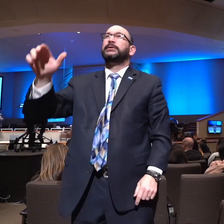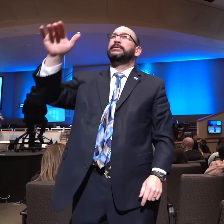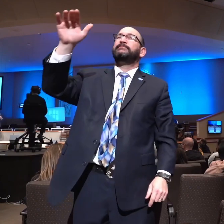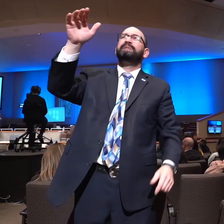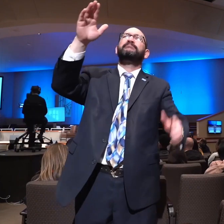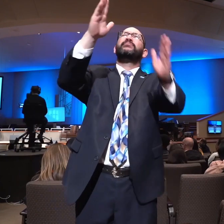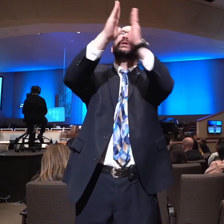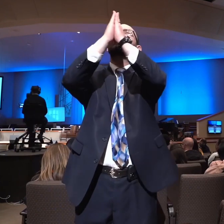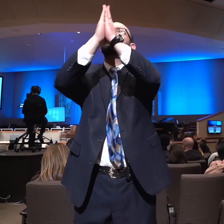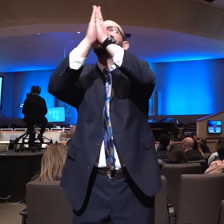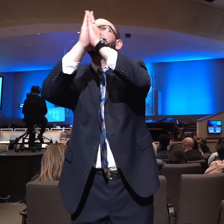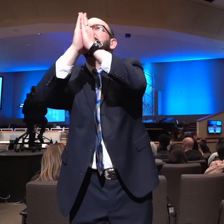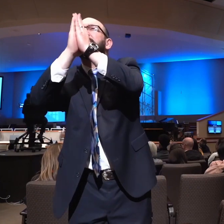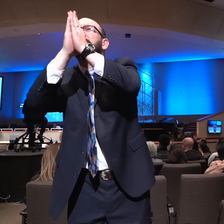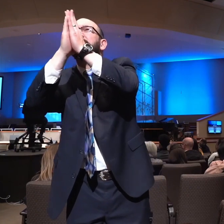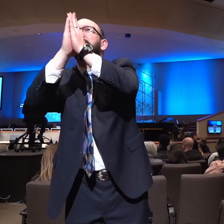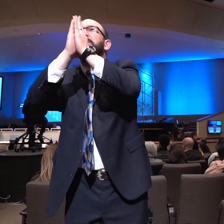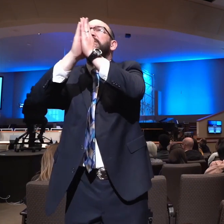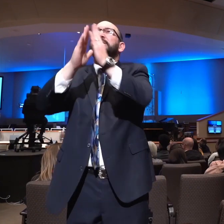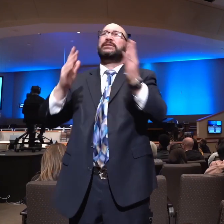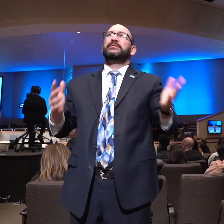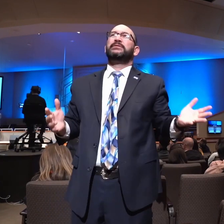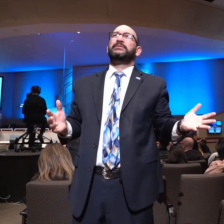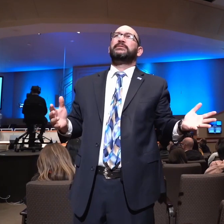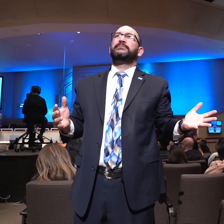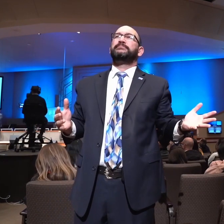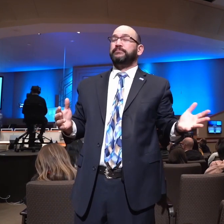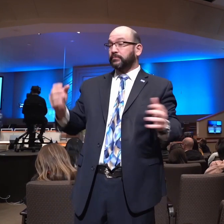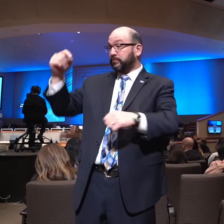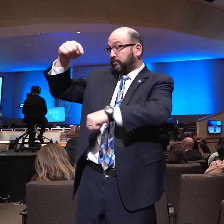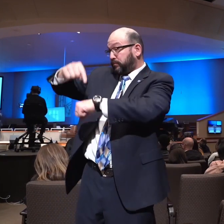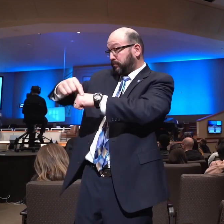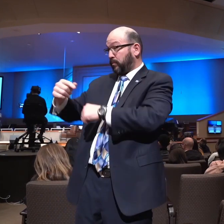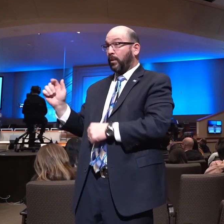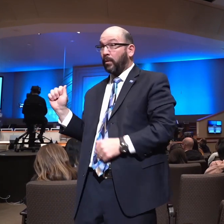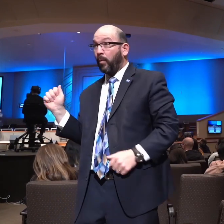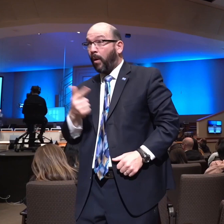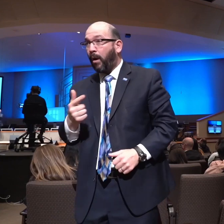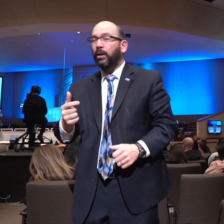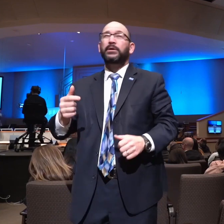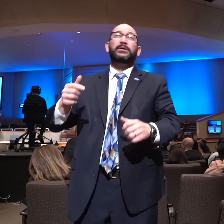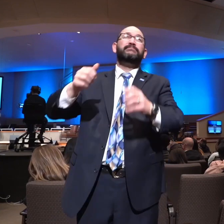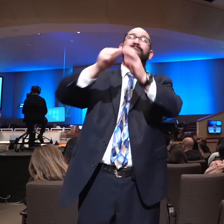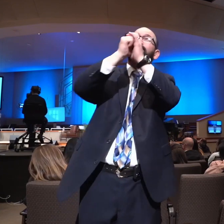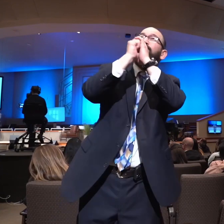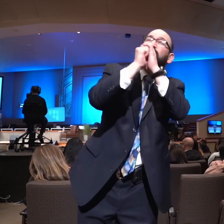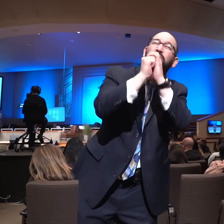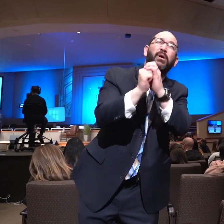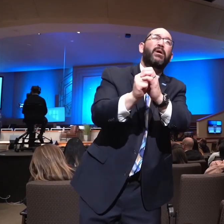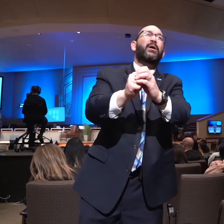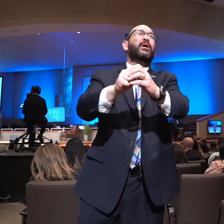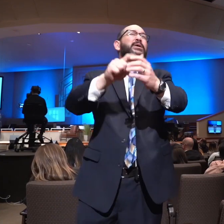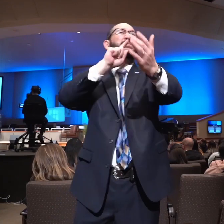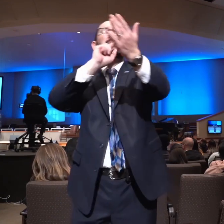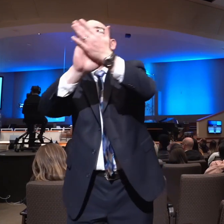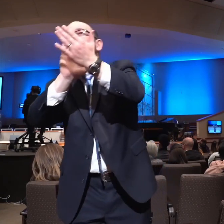of devotion to God. It is the time when we may adore God, when we may praise God for who he is, when we